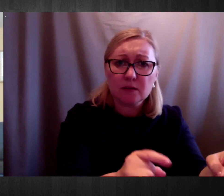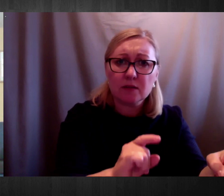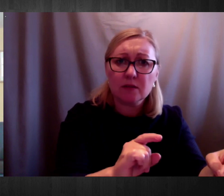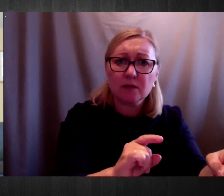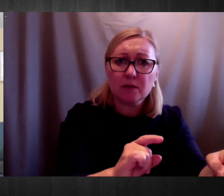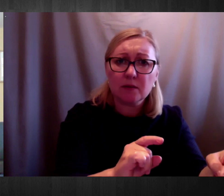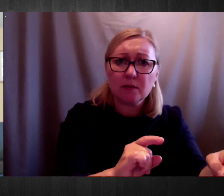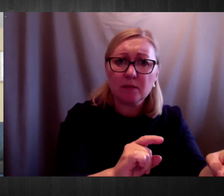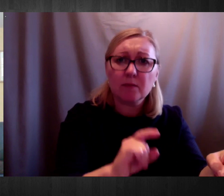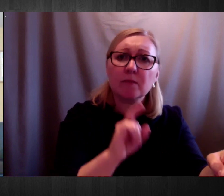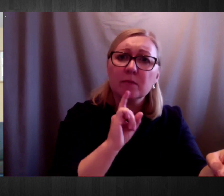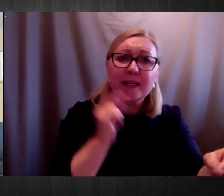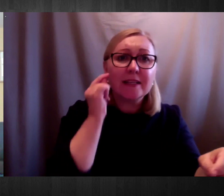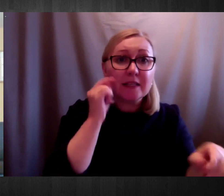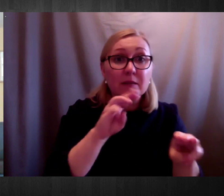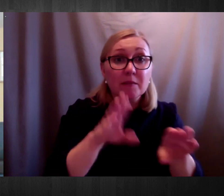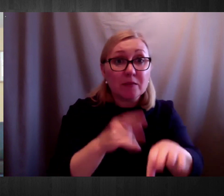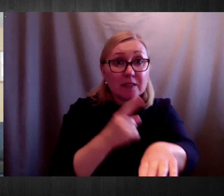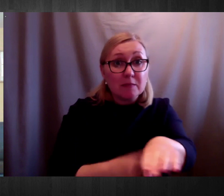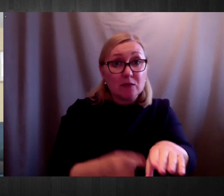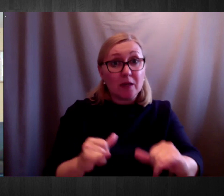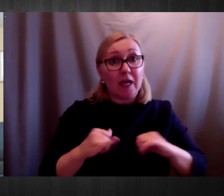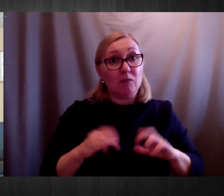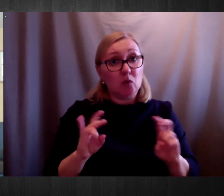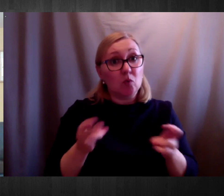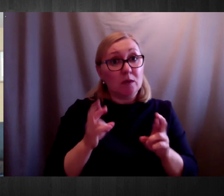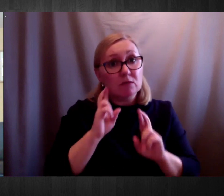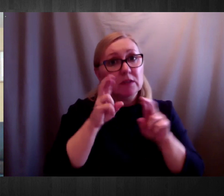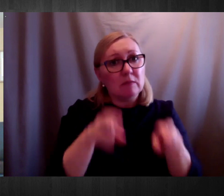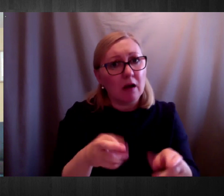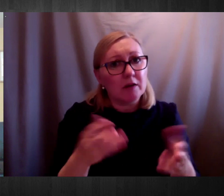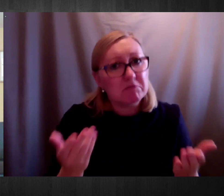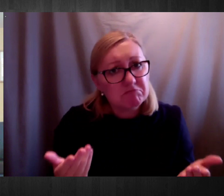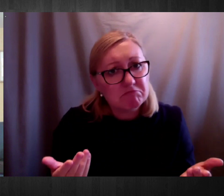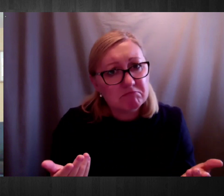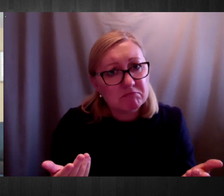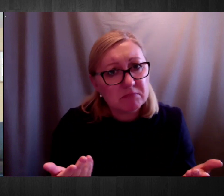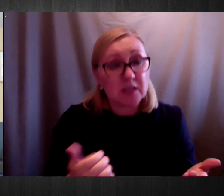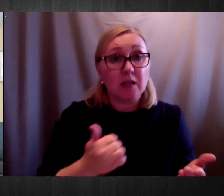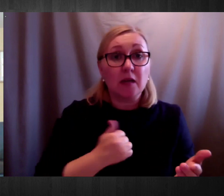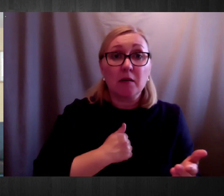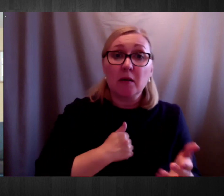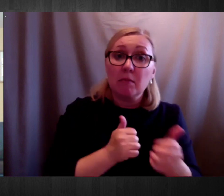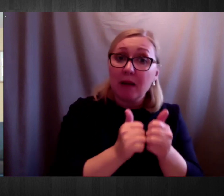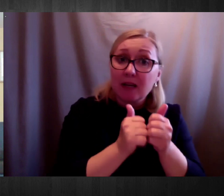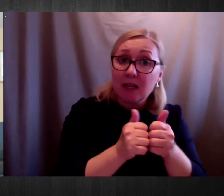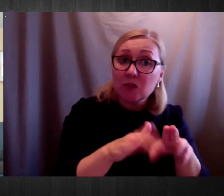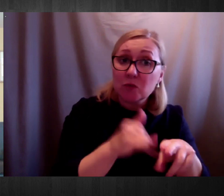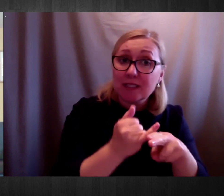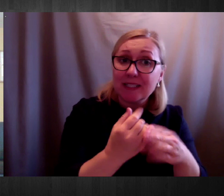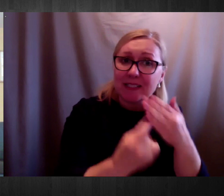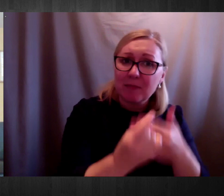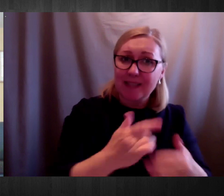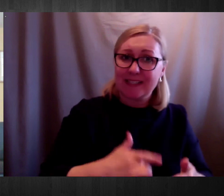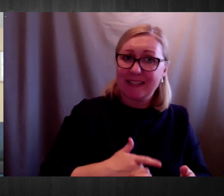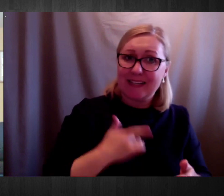And again, as my colleague Jen said, independent living movement, we work on the